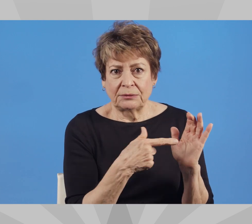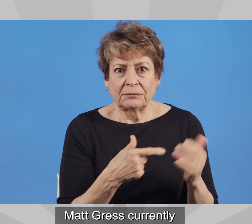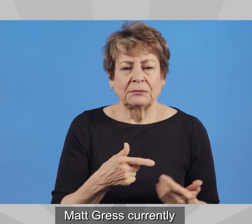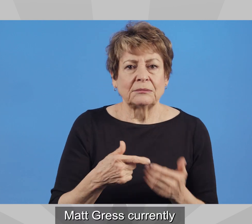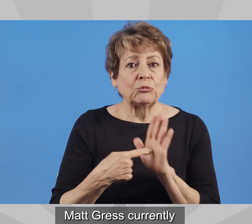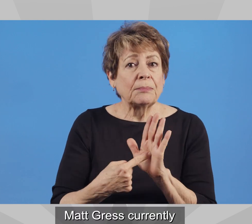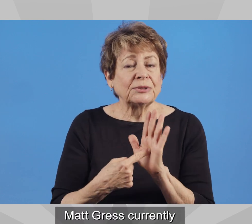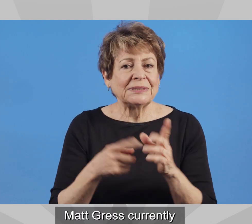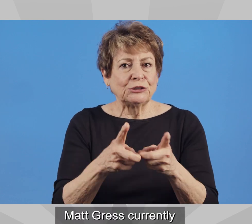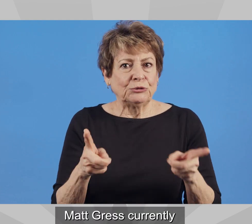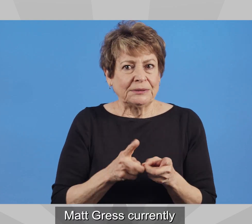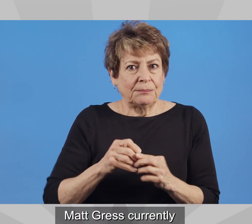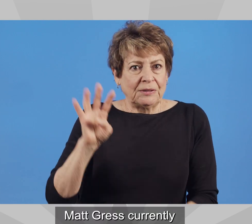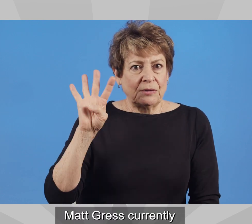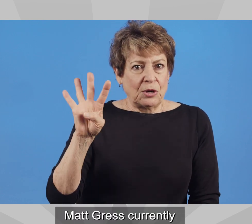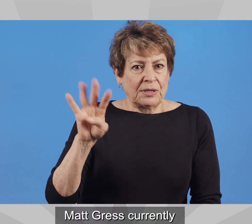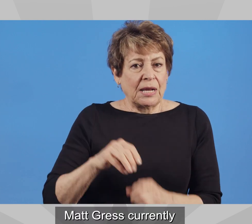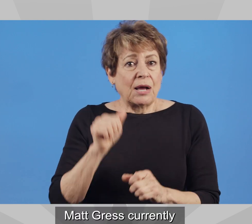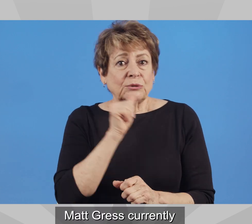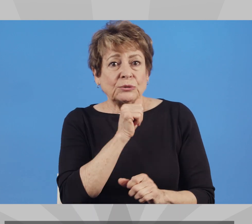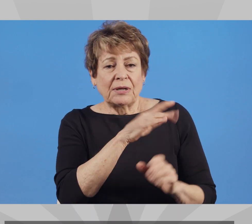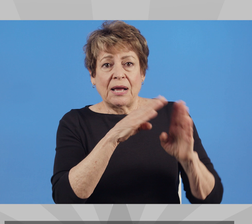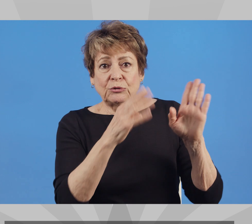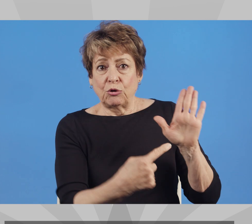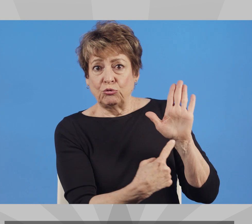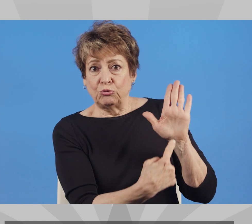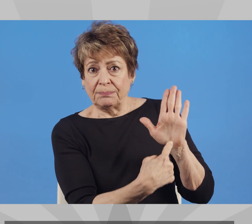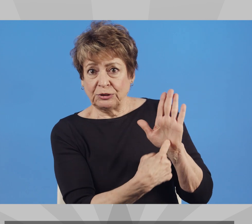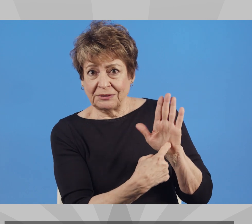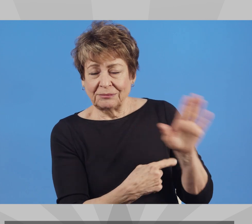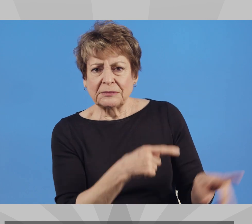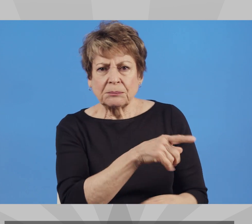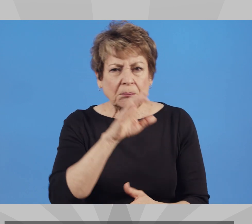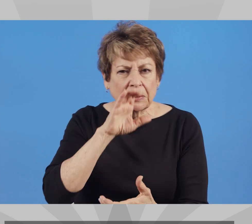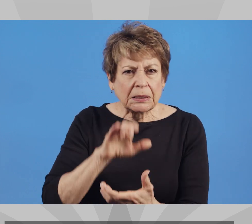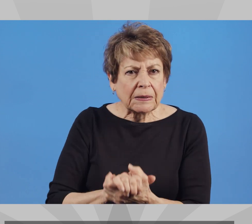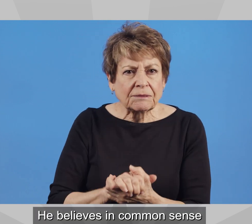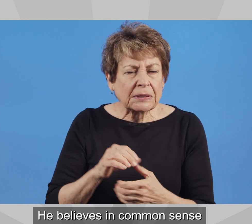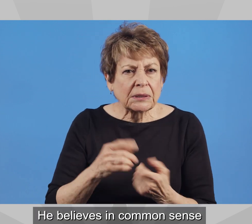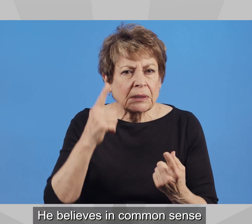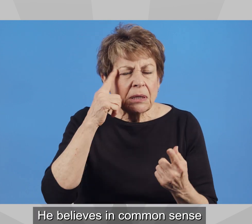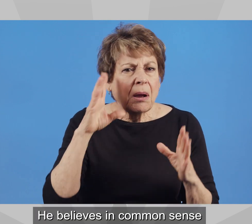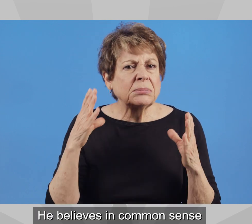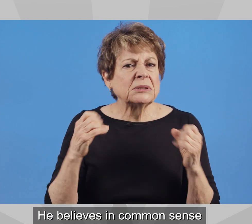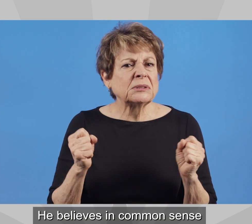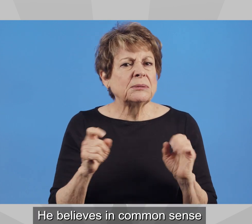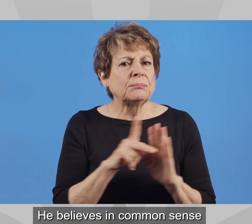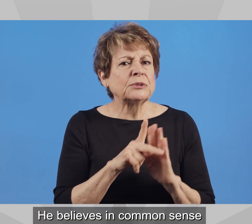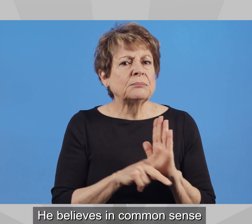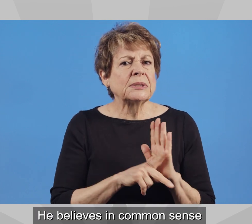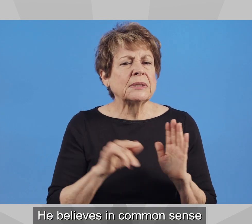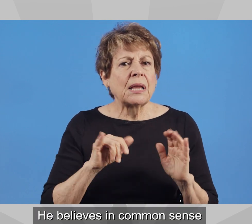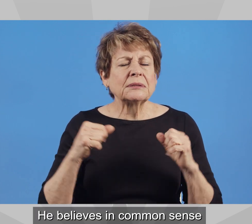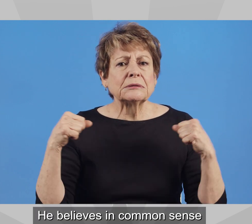Matt Gress currently represents District 4 in the Arizona House of Representatives. He believes in common